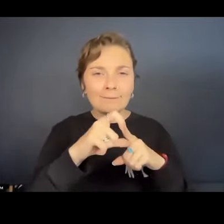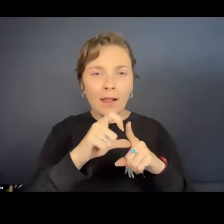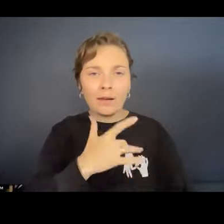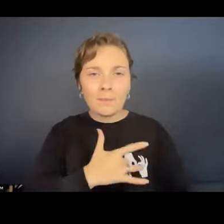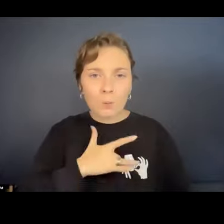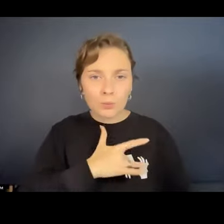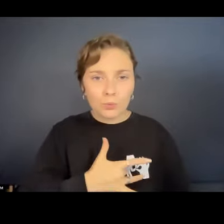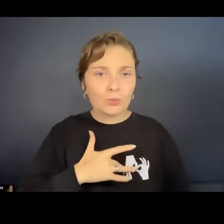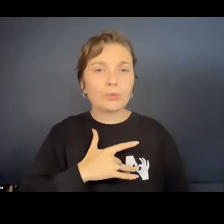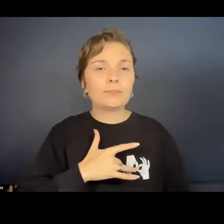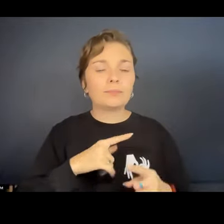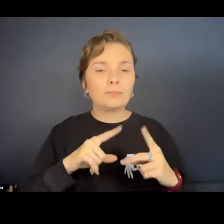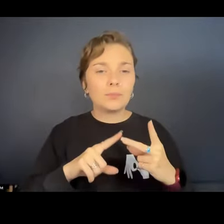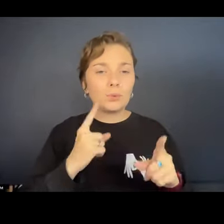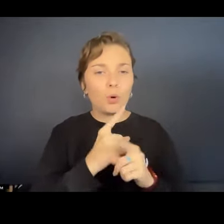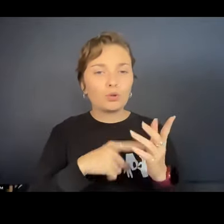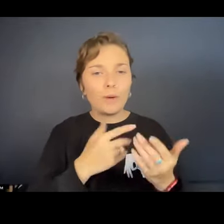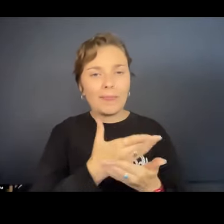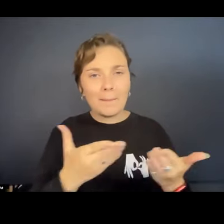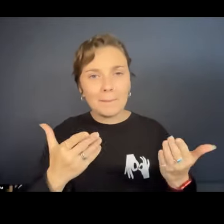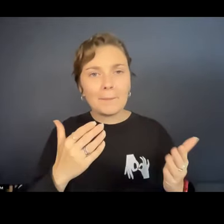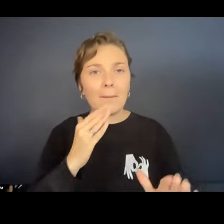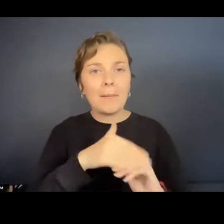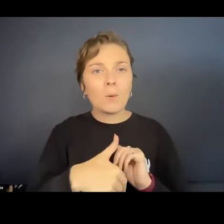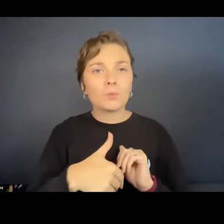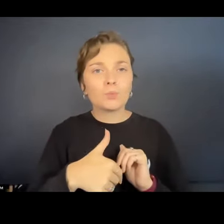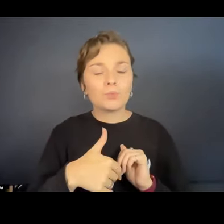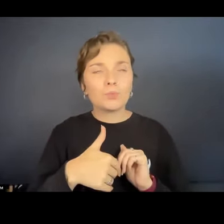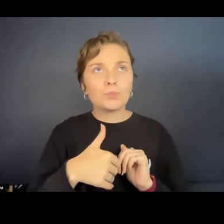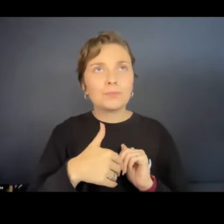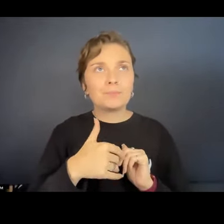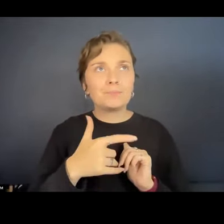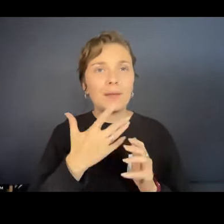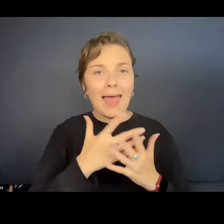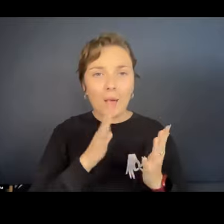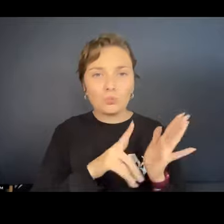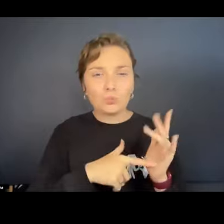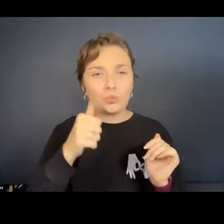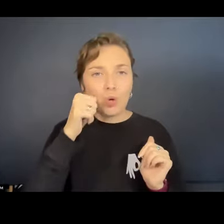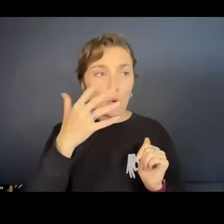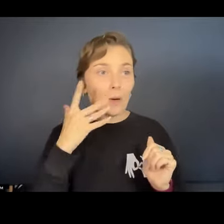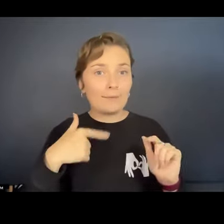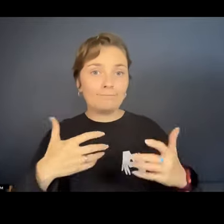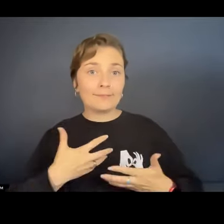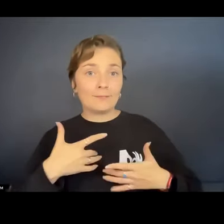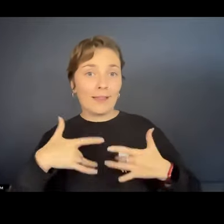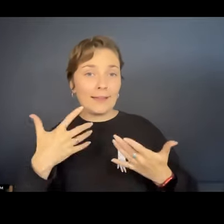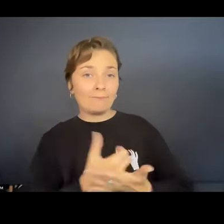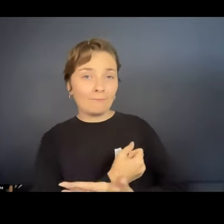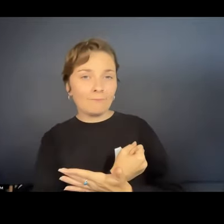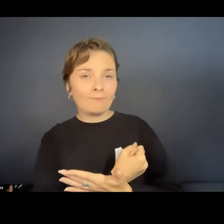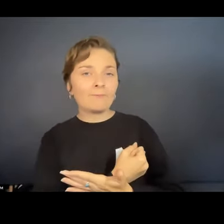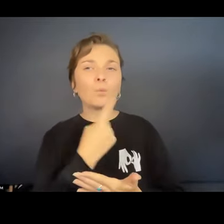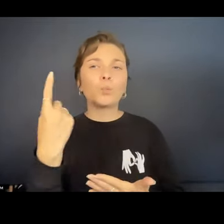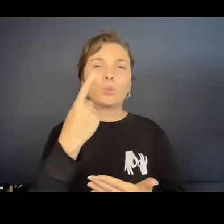and talk to them about how to know when you're safe and who you're